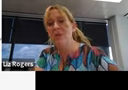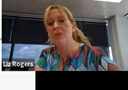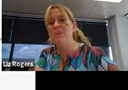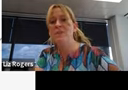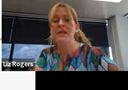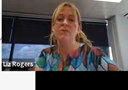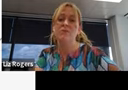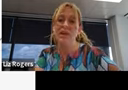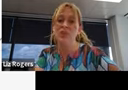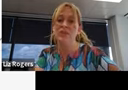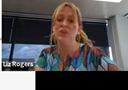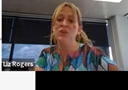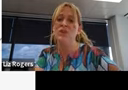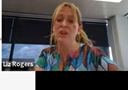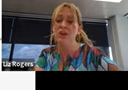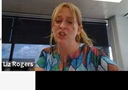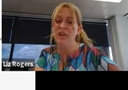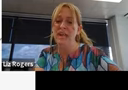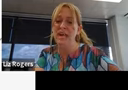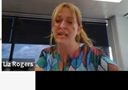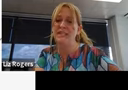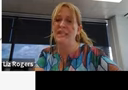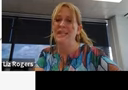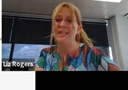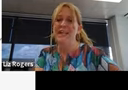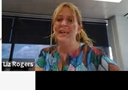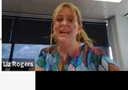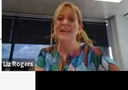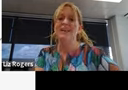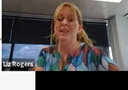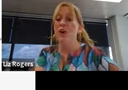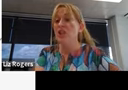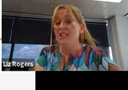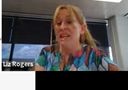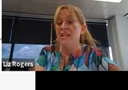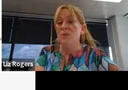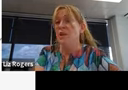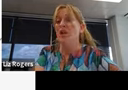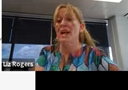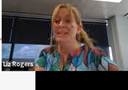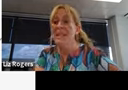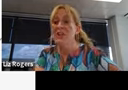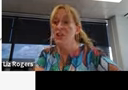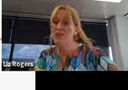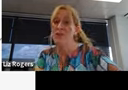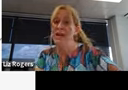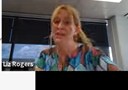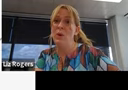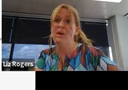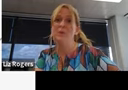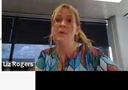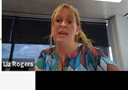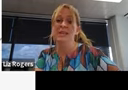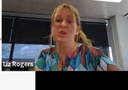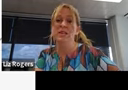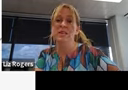buffalo horns, making the fish that's used in the ocean dance. The ocean dance, if you want to learn how to teach children that